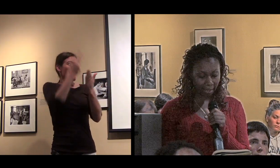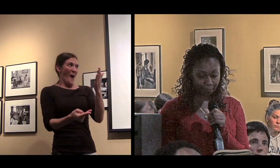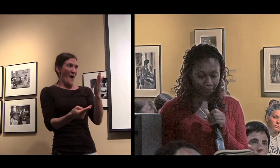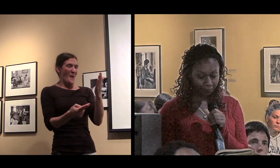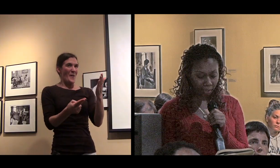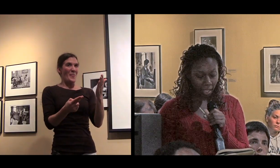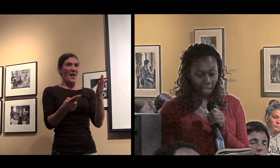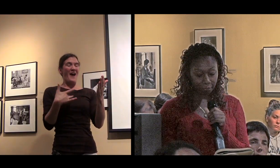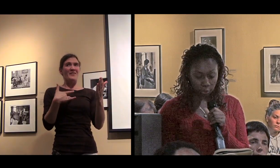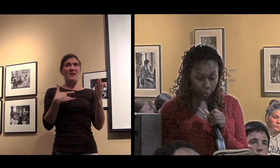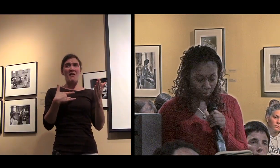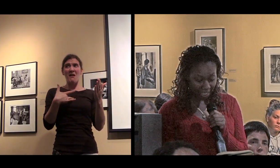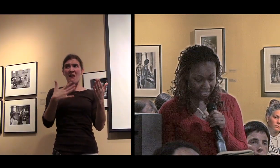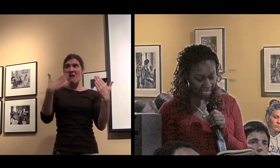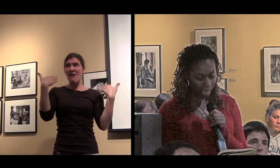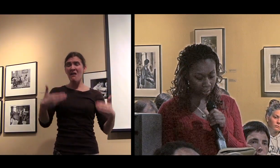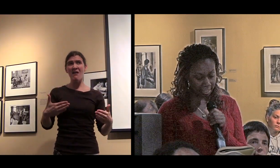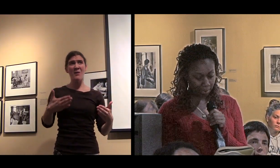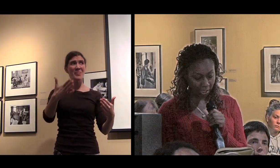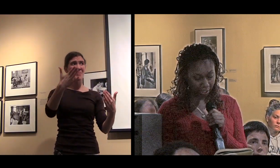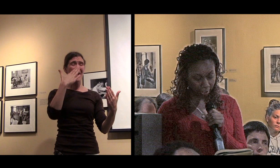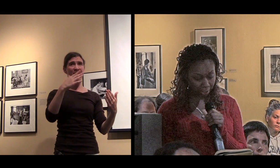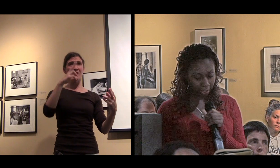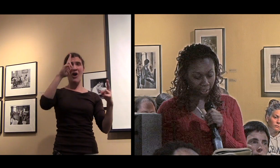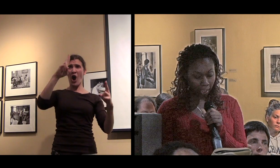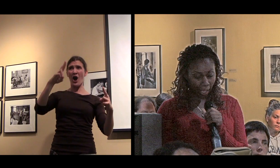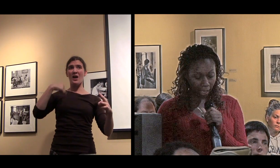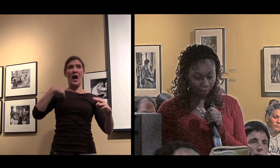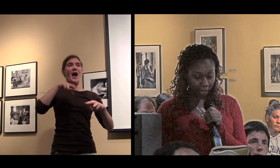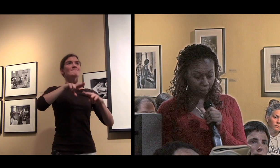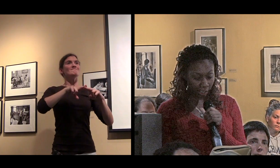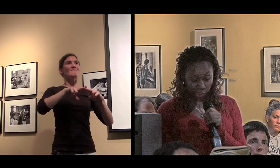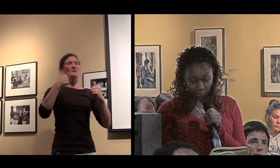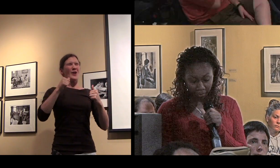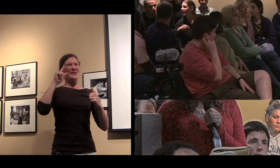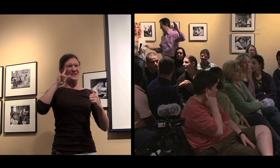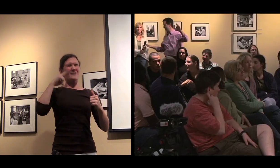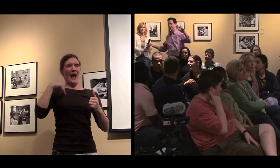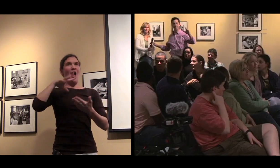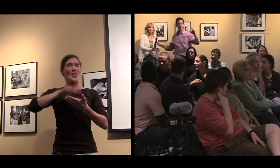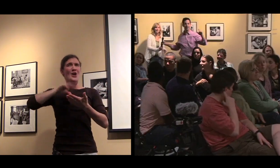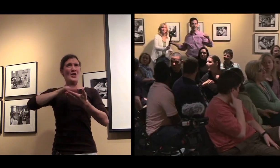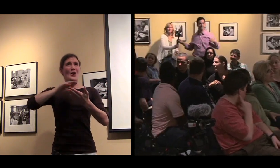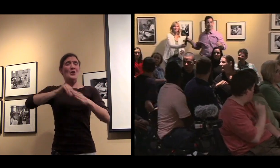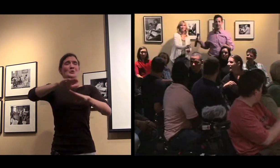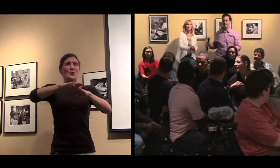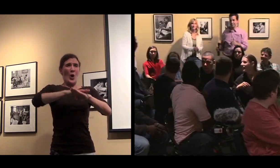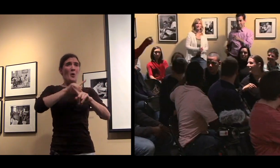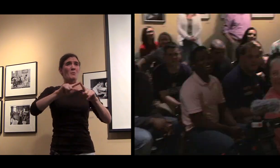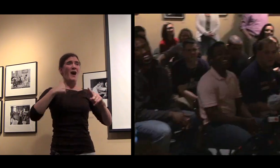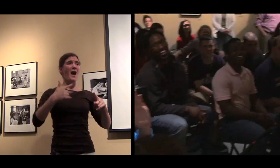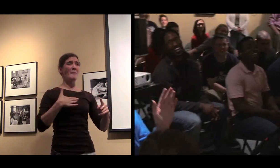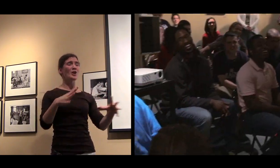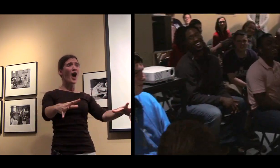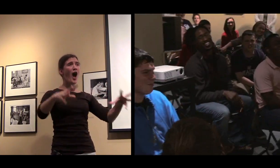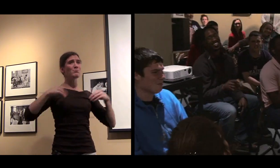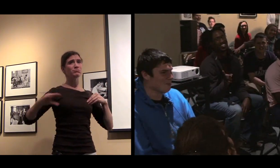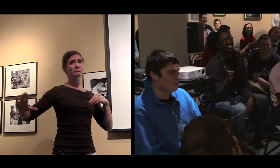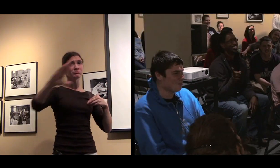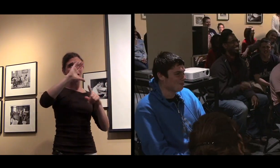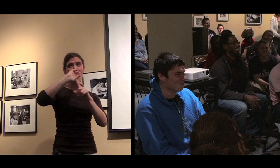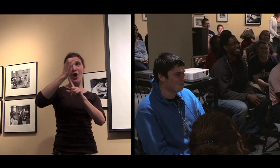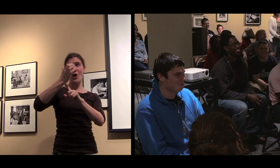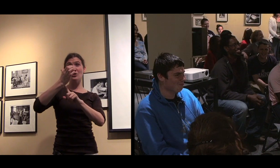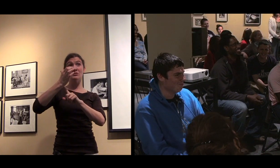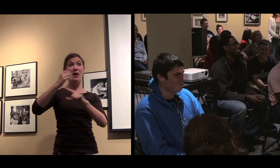same time. I feel so blessed and honored to be here. I am being patient with my learning, but I am so happy to embrace the culture.